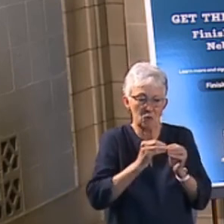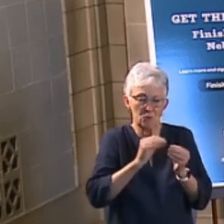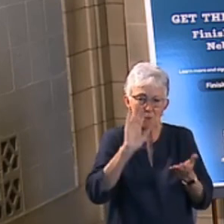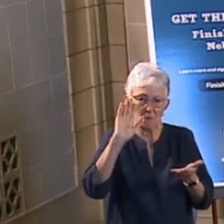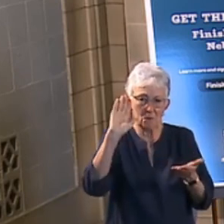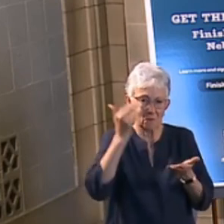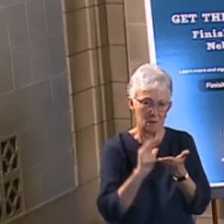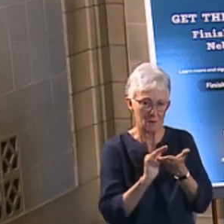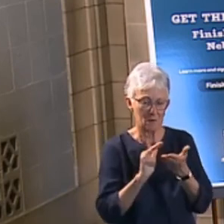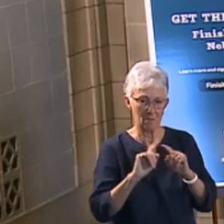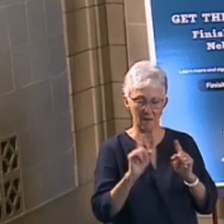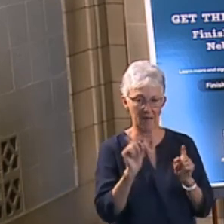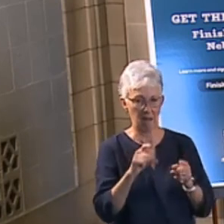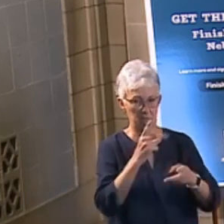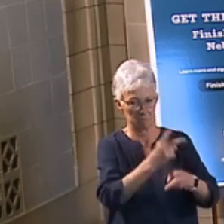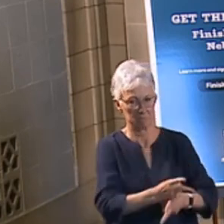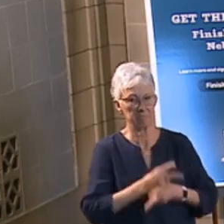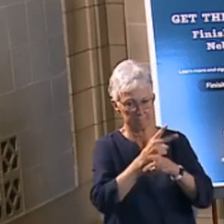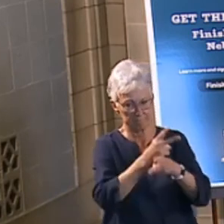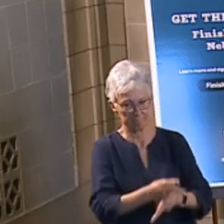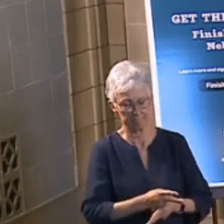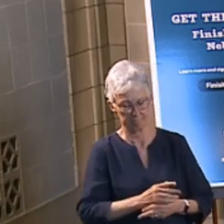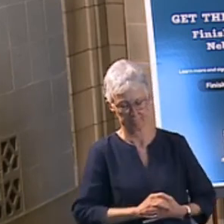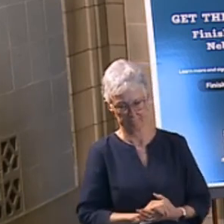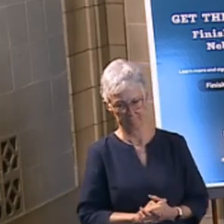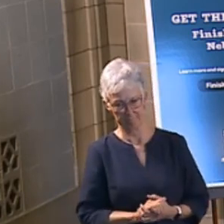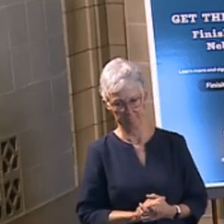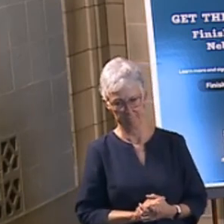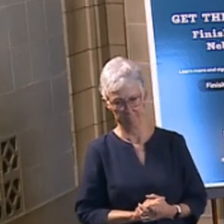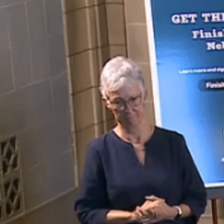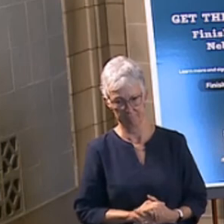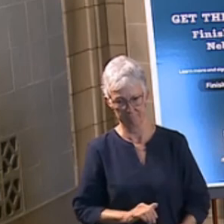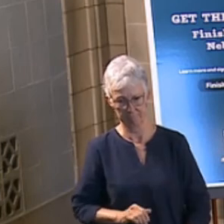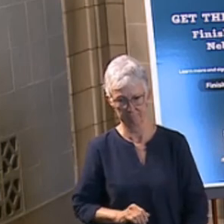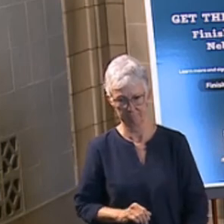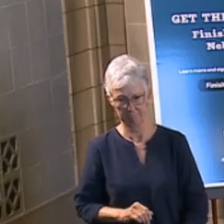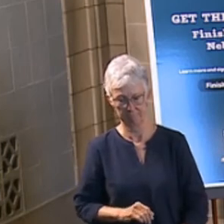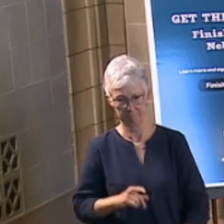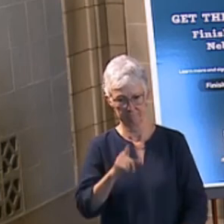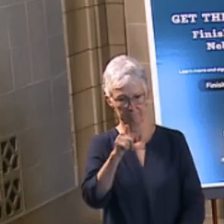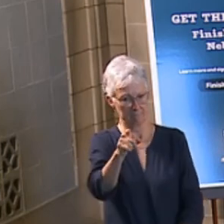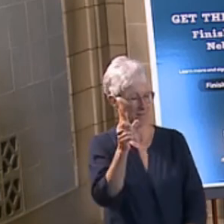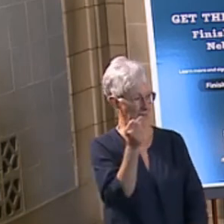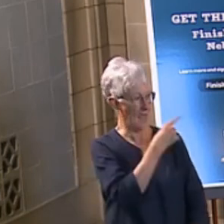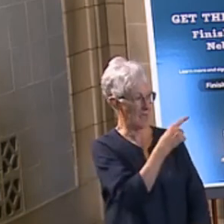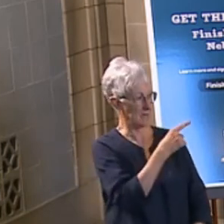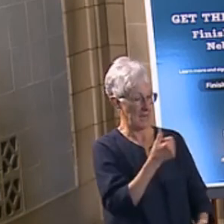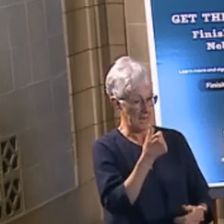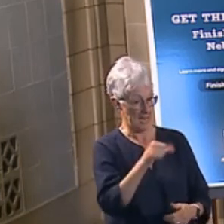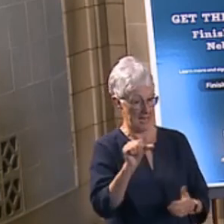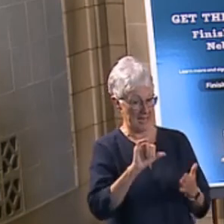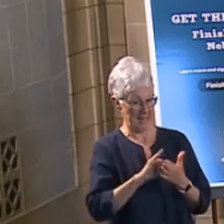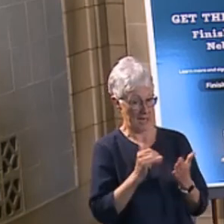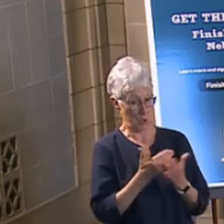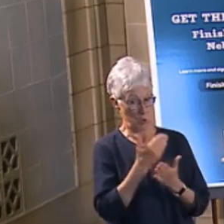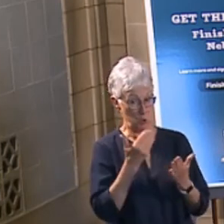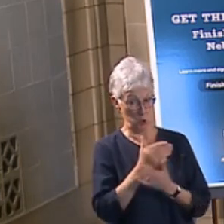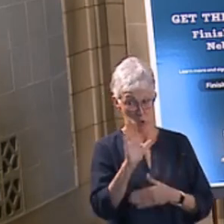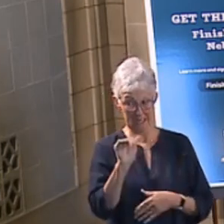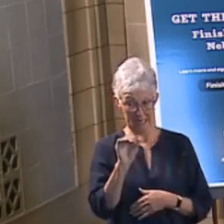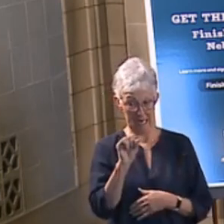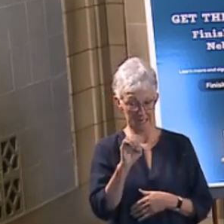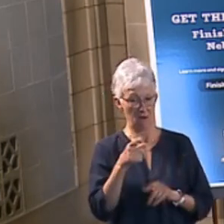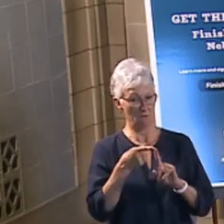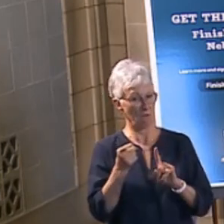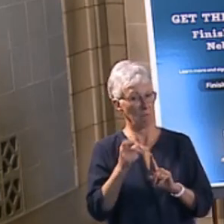Yeah. How many of these new cases are from people that have been vaccinated? So Andrew asked how many of